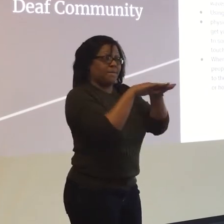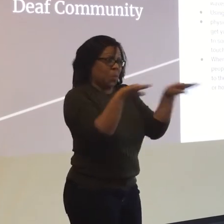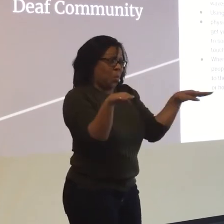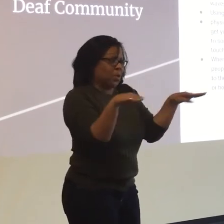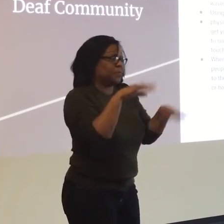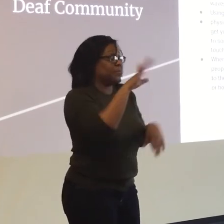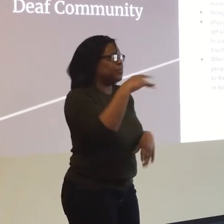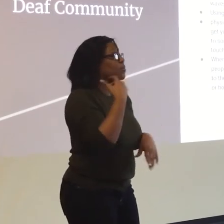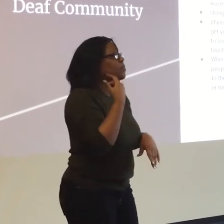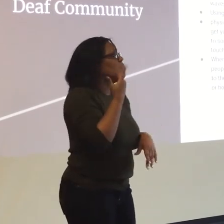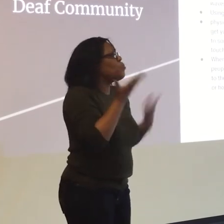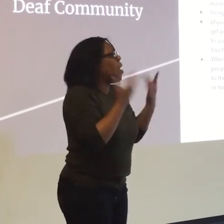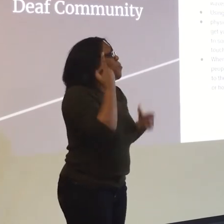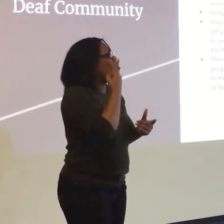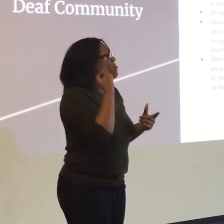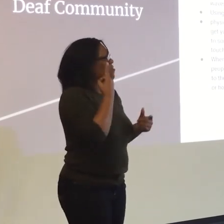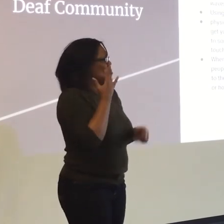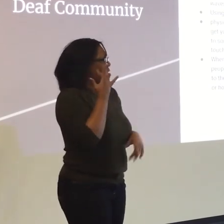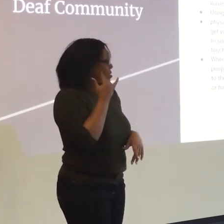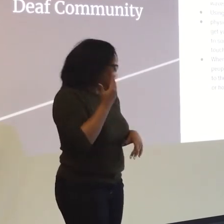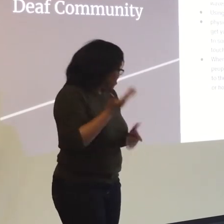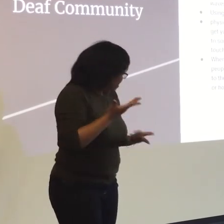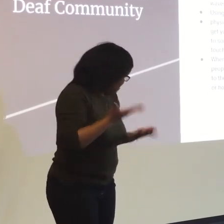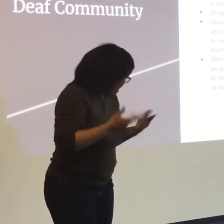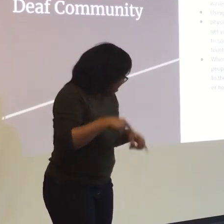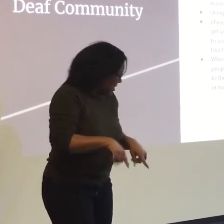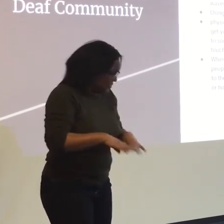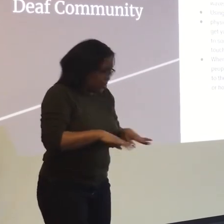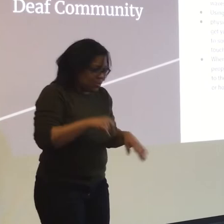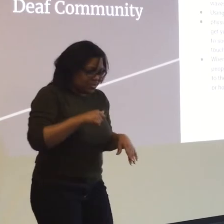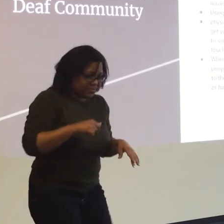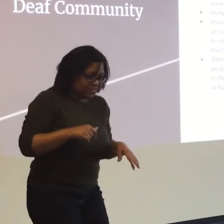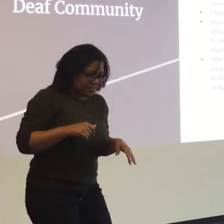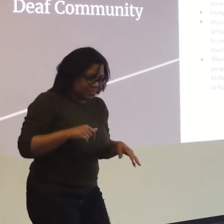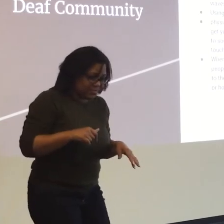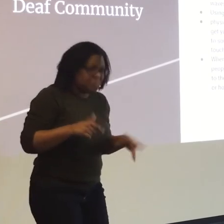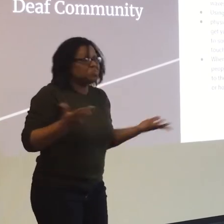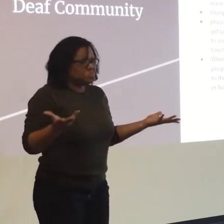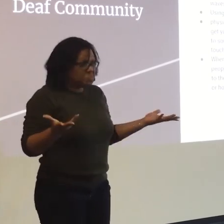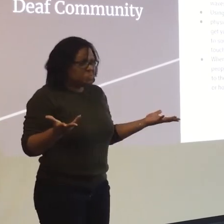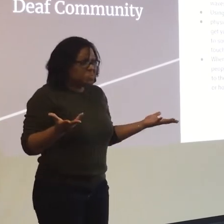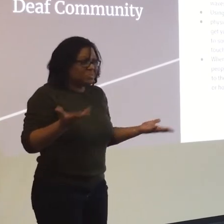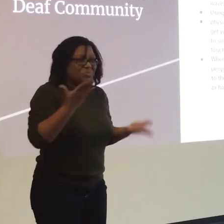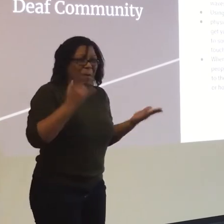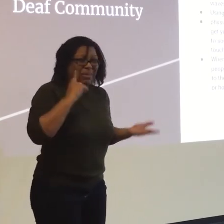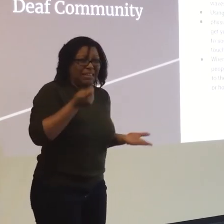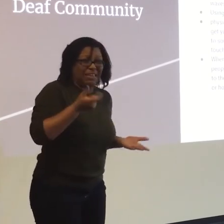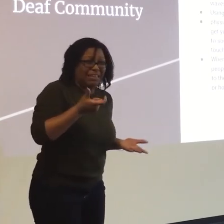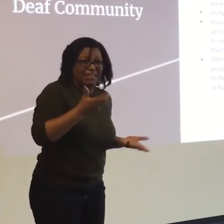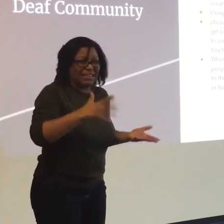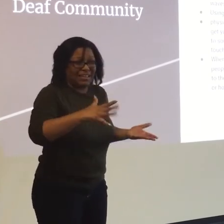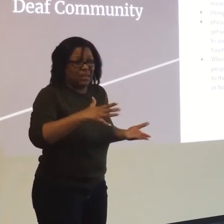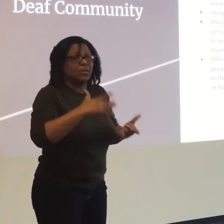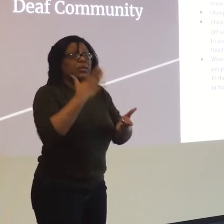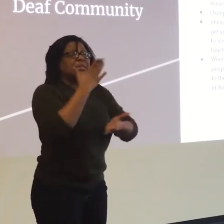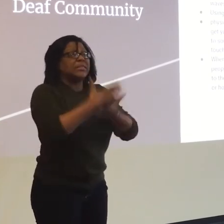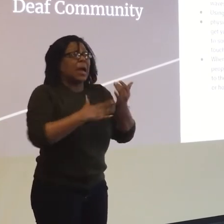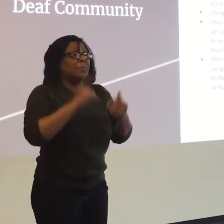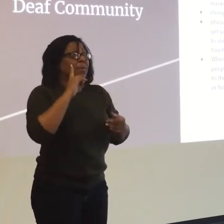Stumping on the floor. Maybe you're wondering, well, why? Why would you stump on the floor? It's a pretty solid floor. You might hear a little